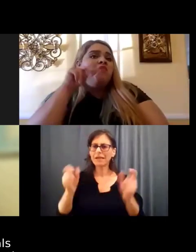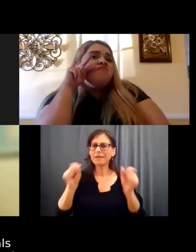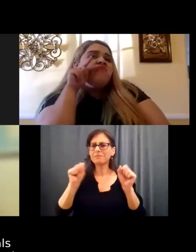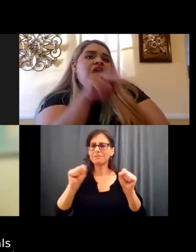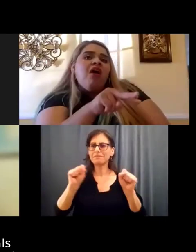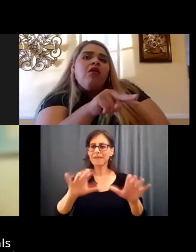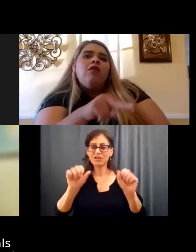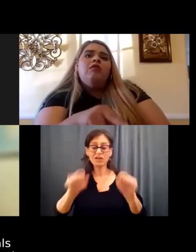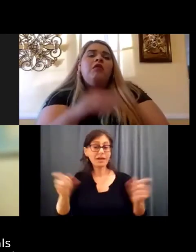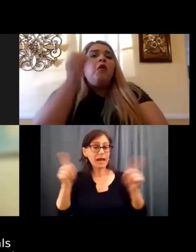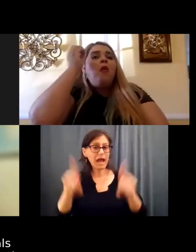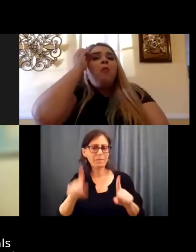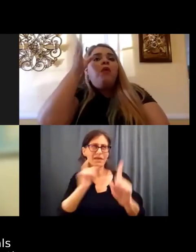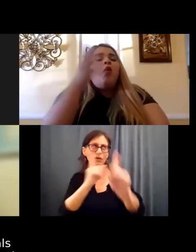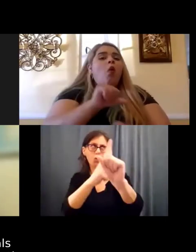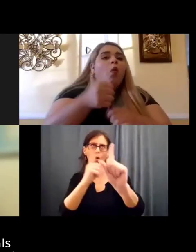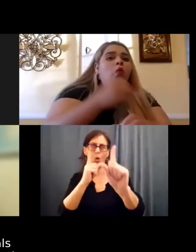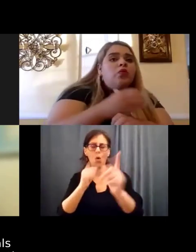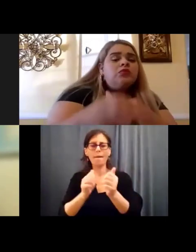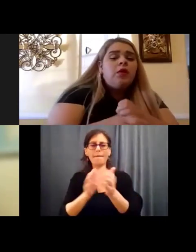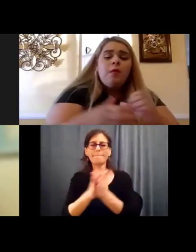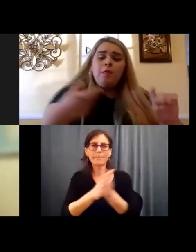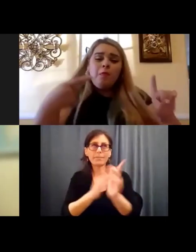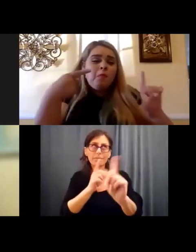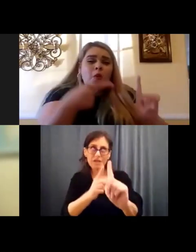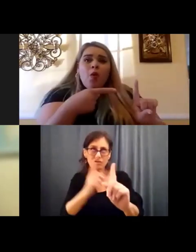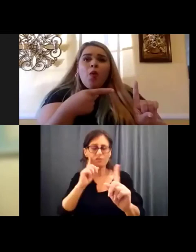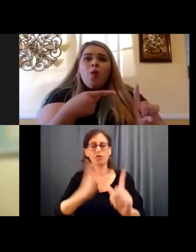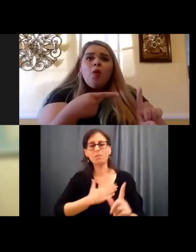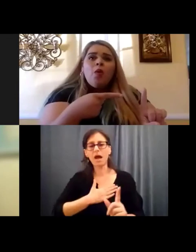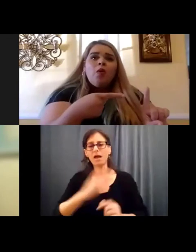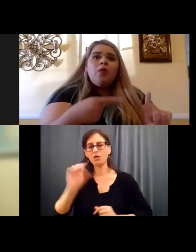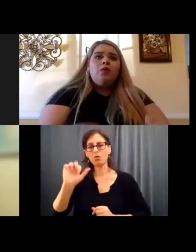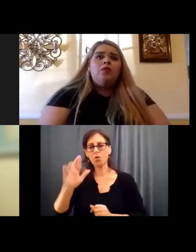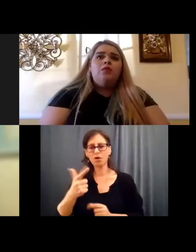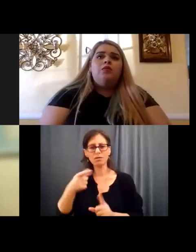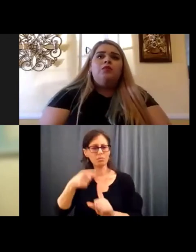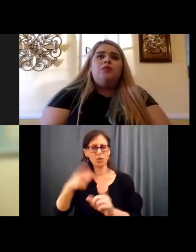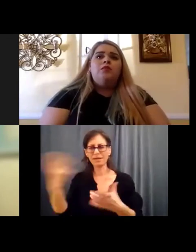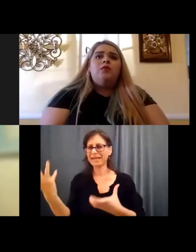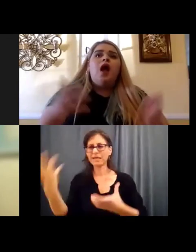goals and missions of my organization, as well as to create inclusion.